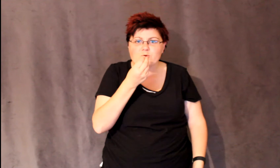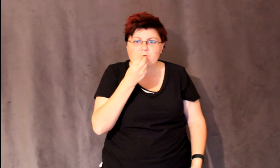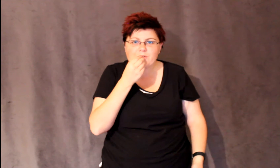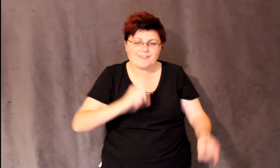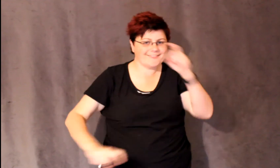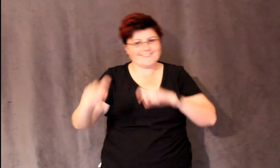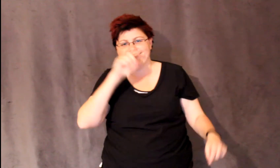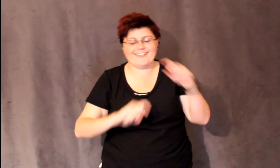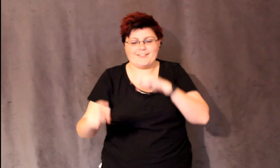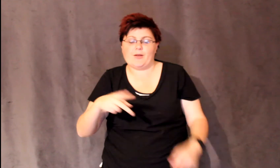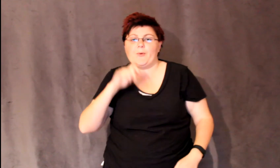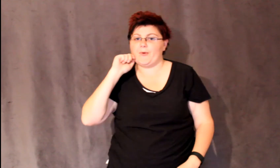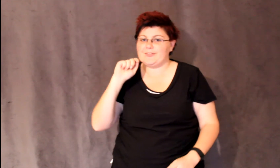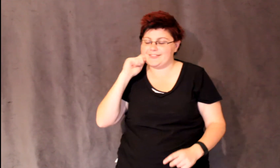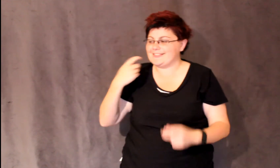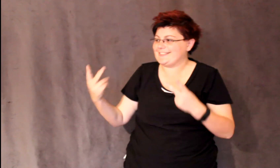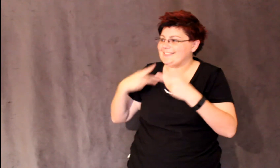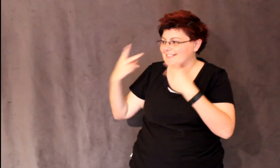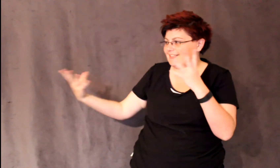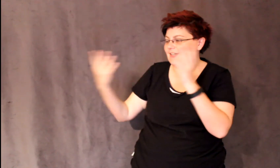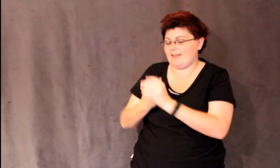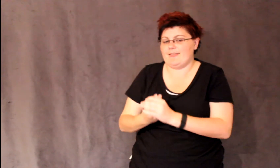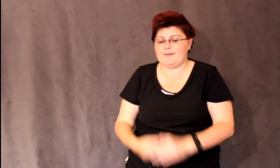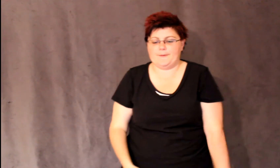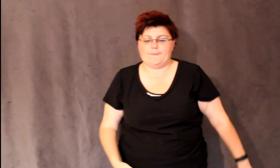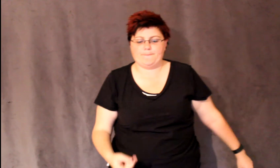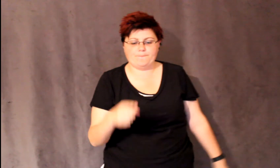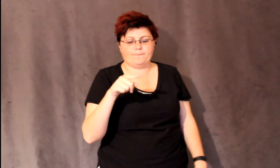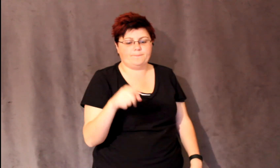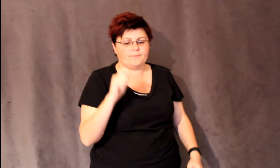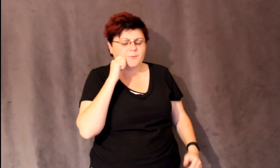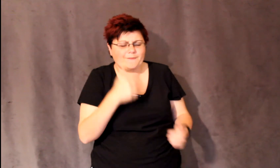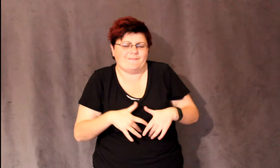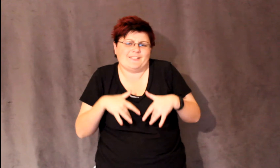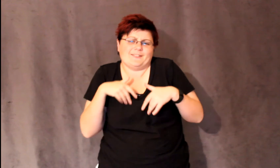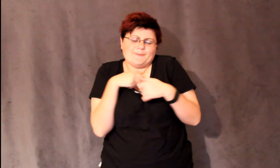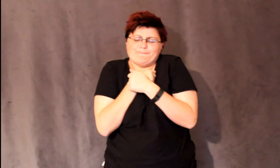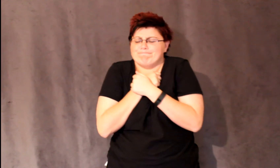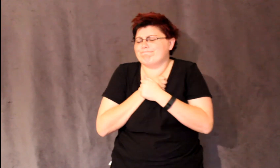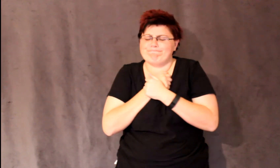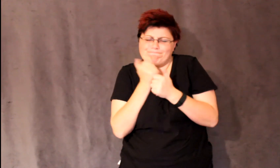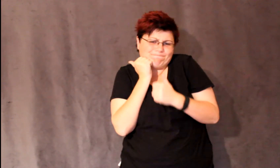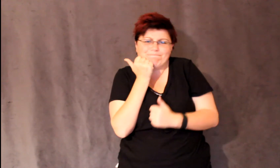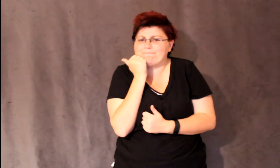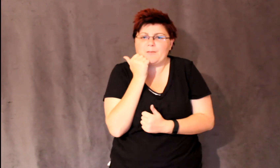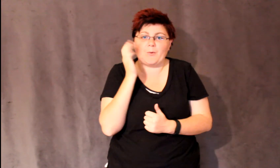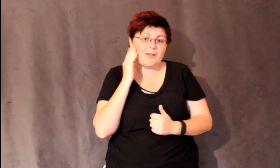caroling You will get a sentimental feeling When you